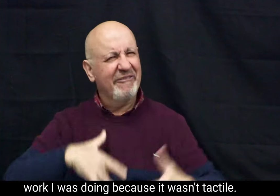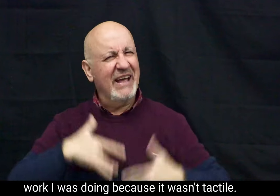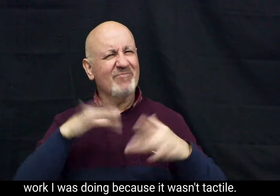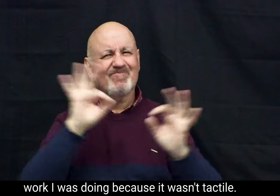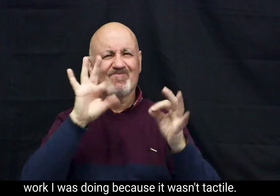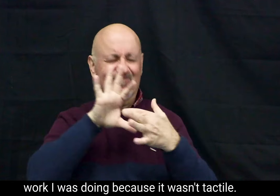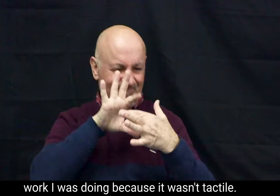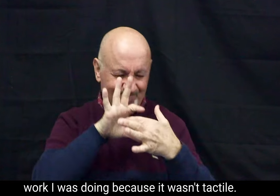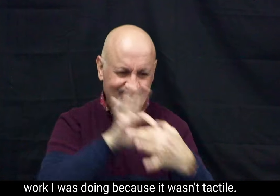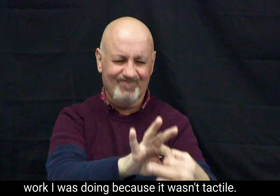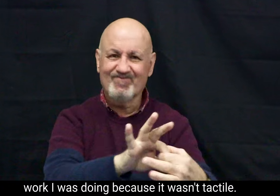because it wasn't tactile.